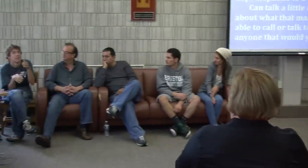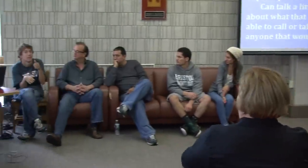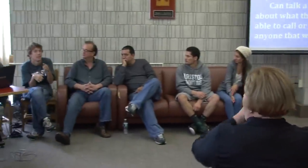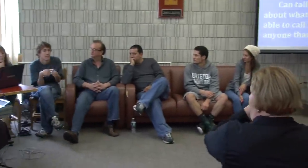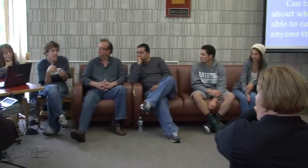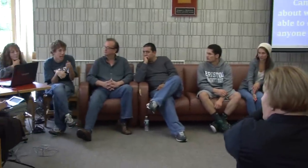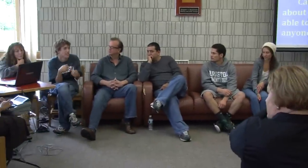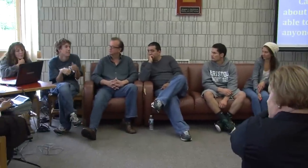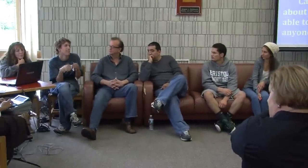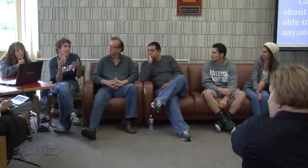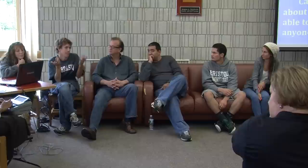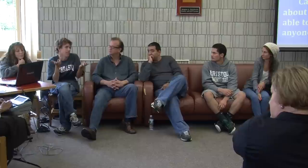I text.